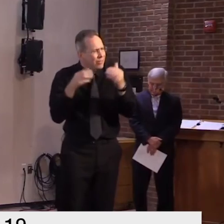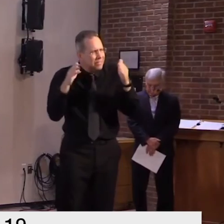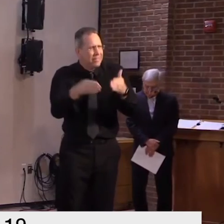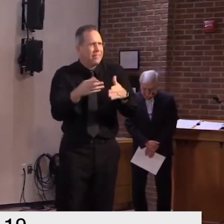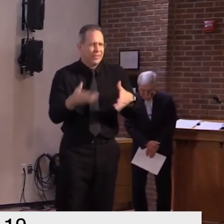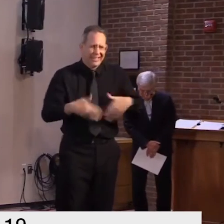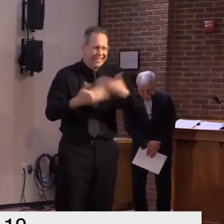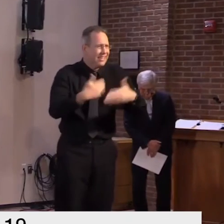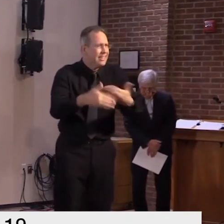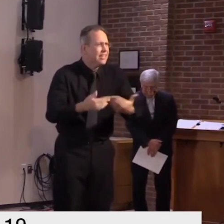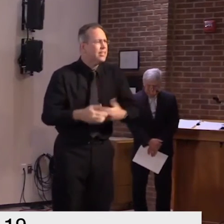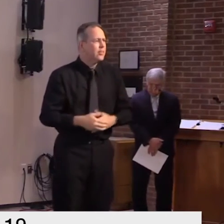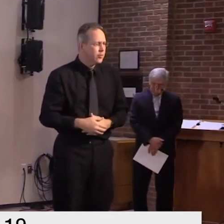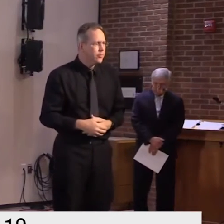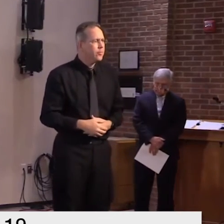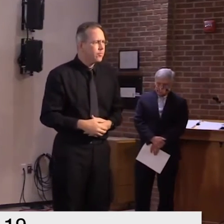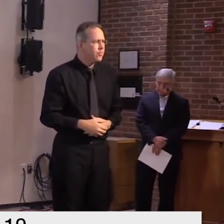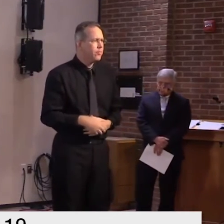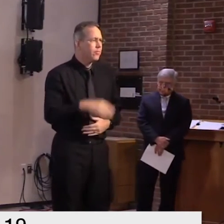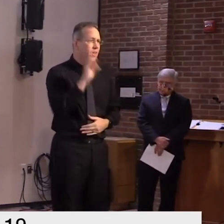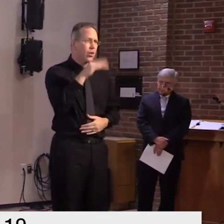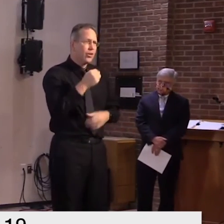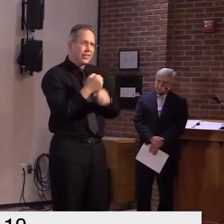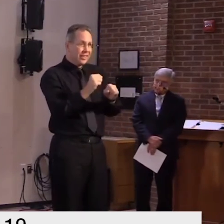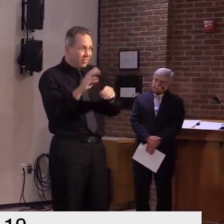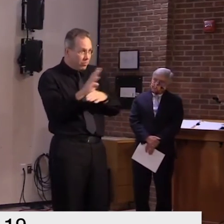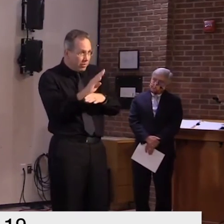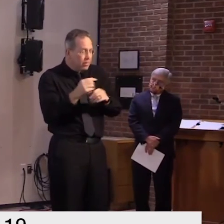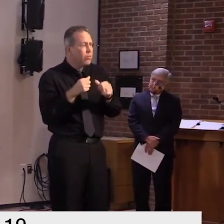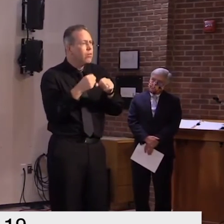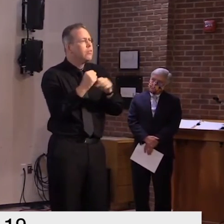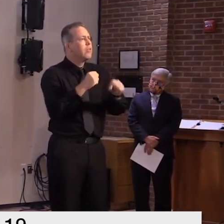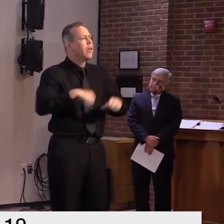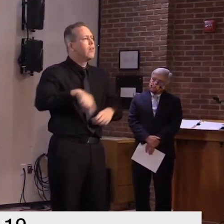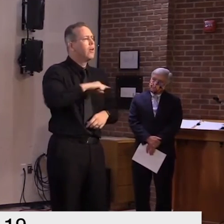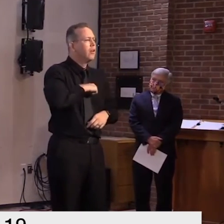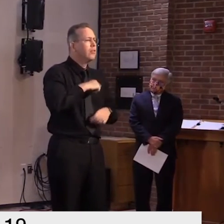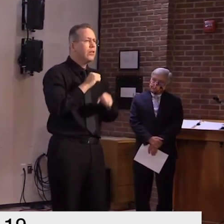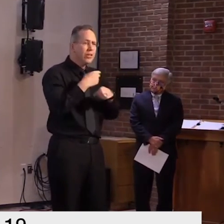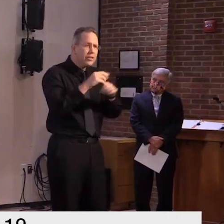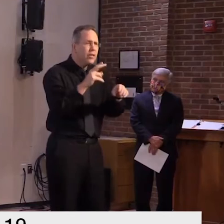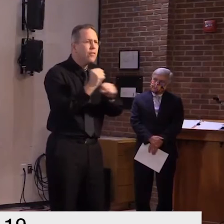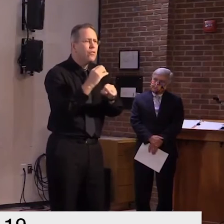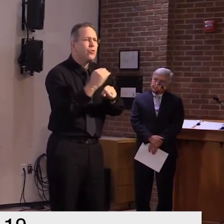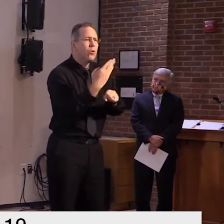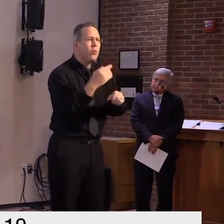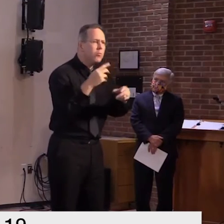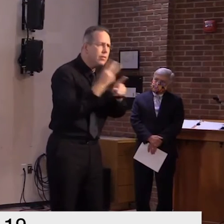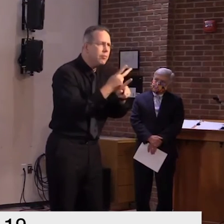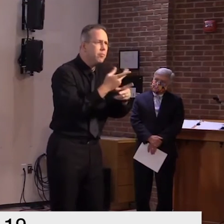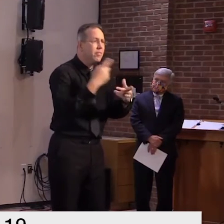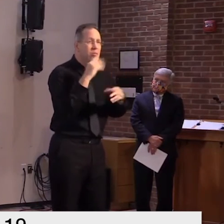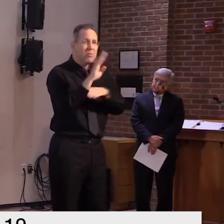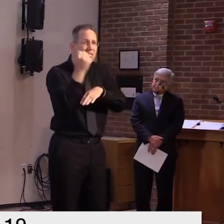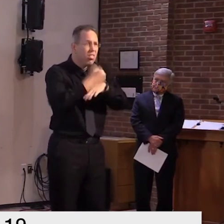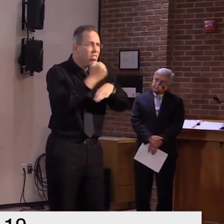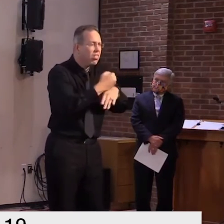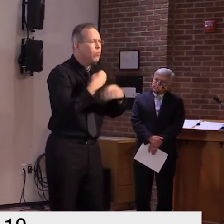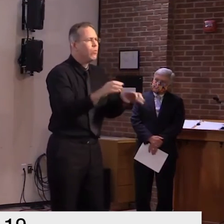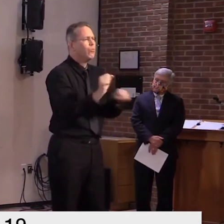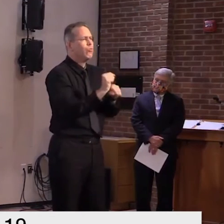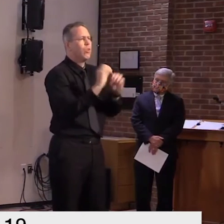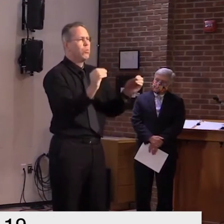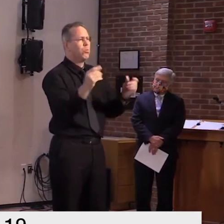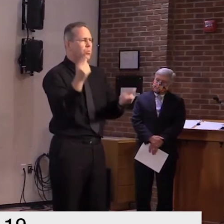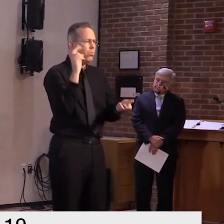the again the people the jobs that go along with it because it's critical that we face this and really get the money out the